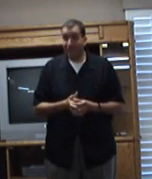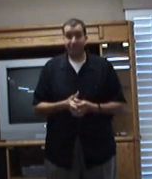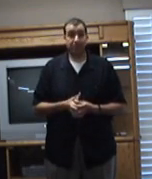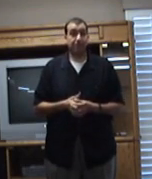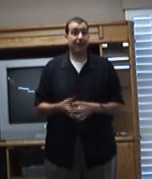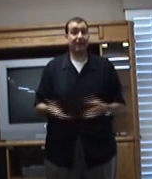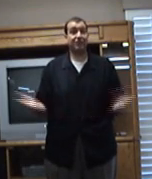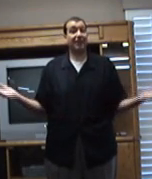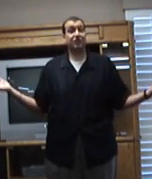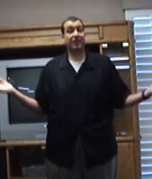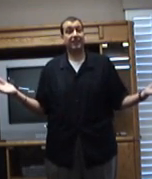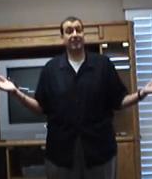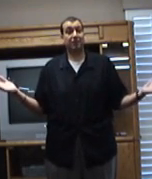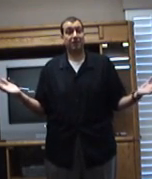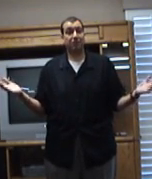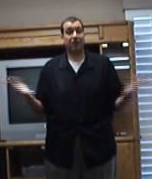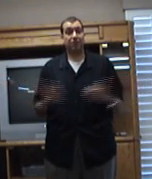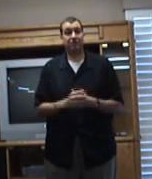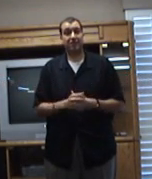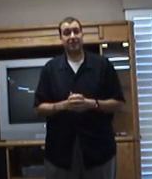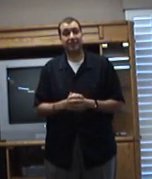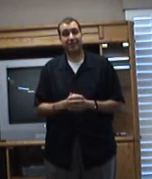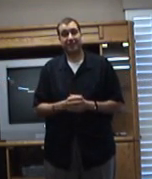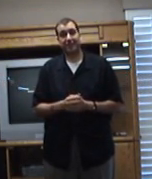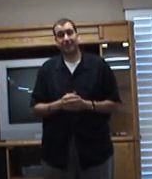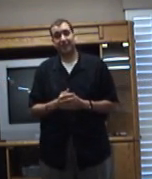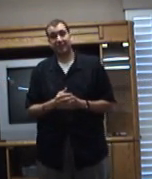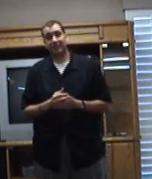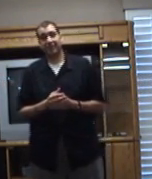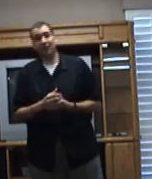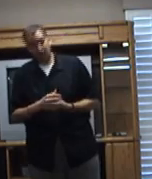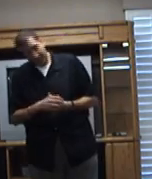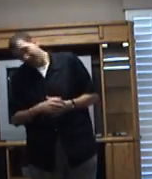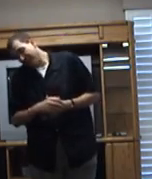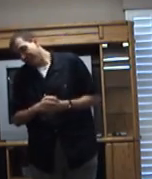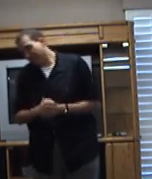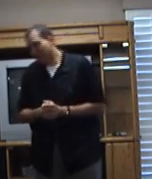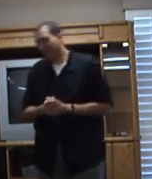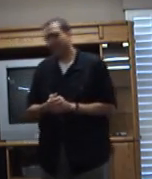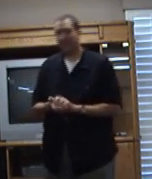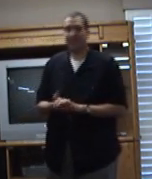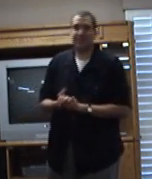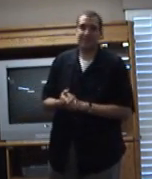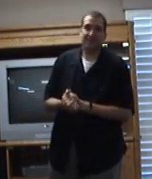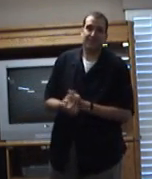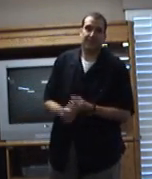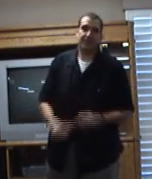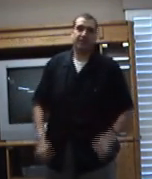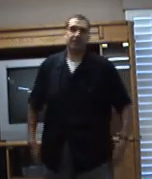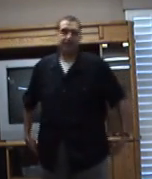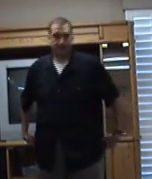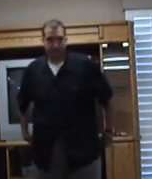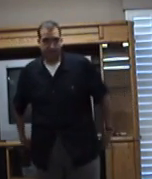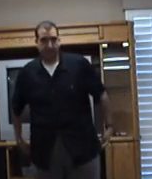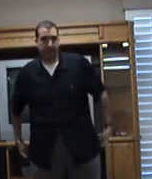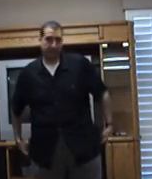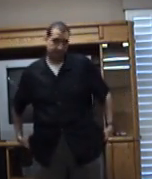And I guess that's it. Well, we've got to tell the lap band story. Okay. He had a lap band four years ago. Yeah.